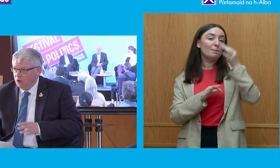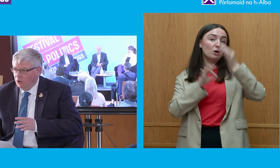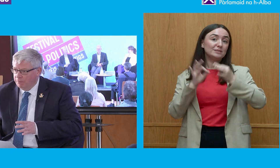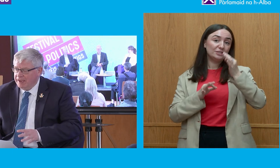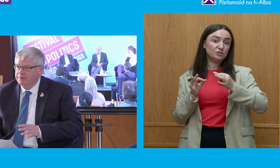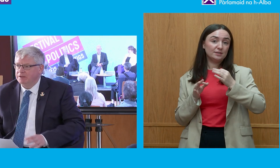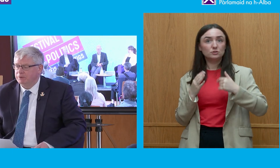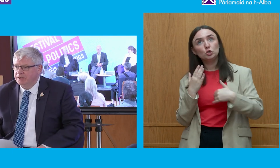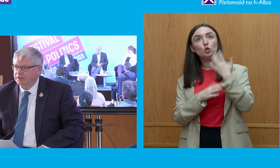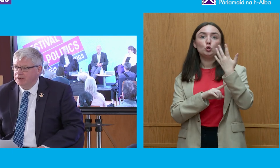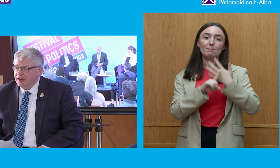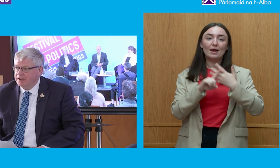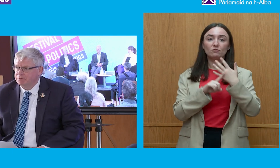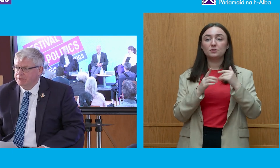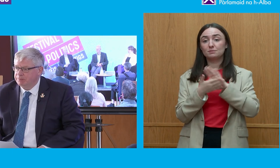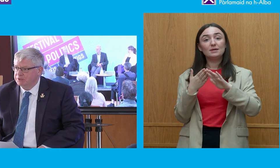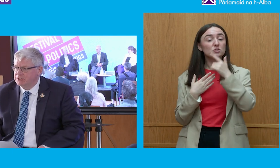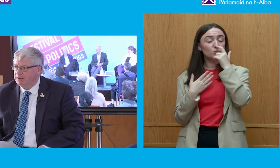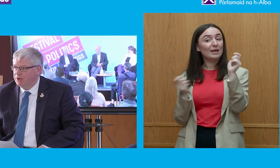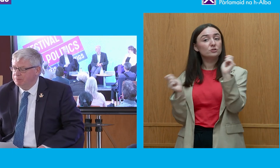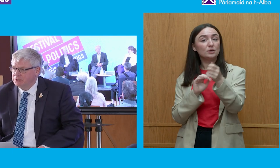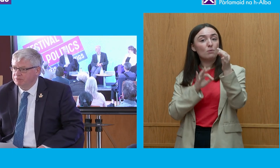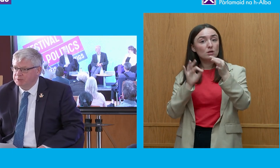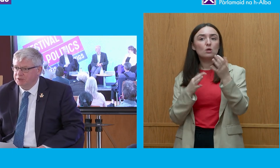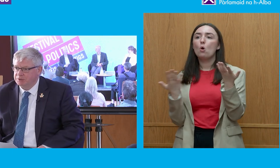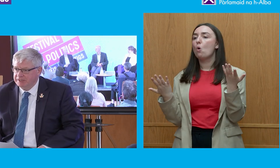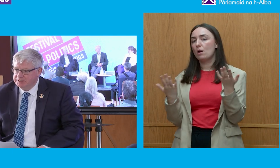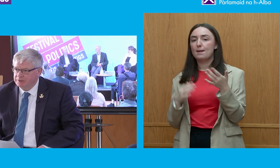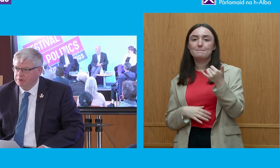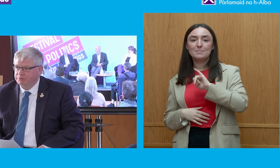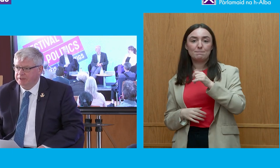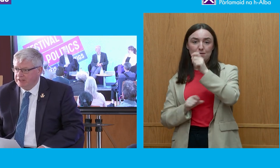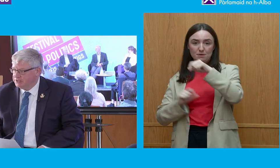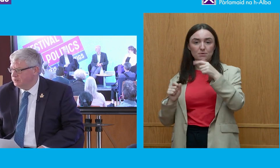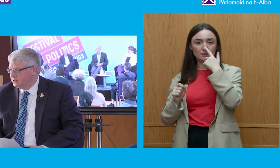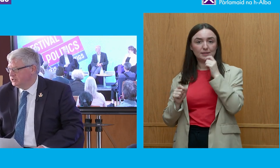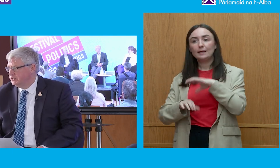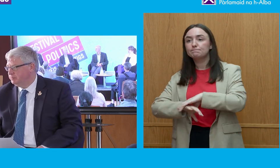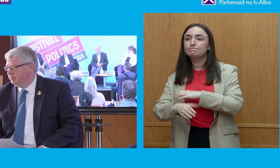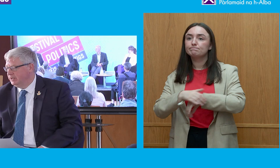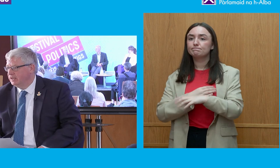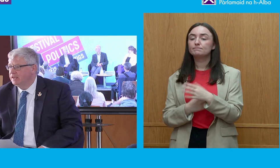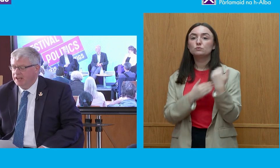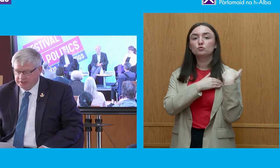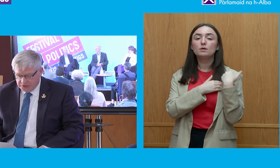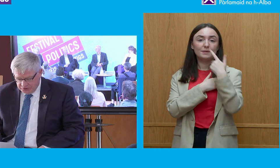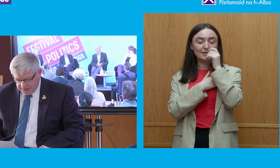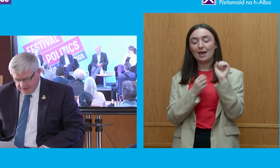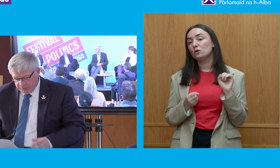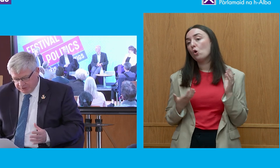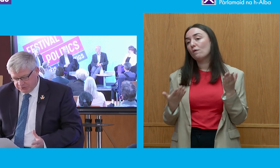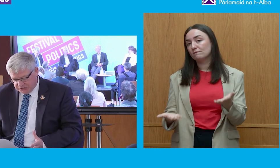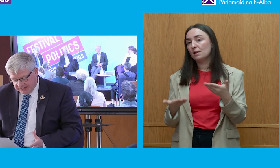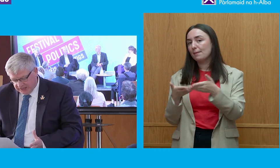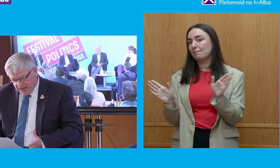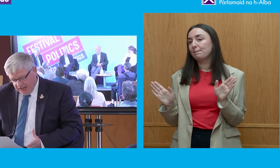or maybe we can have people step up to the responsibility of offering their services to the public and to do